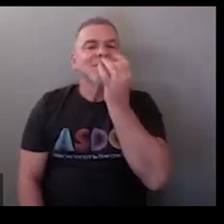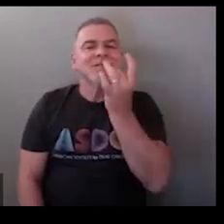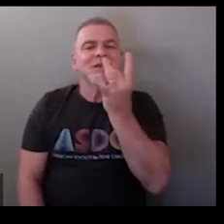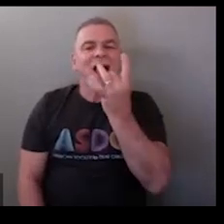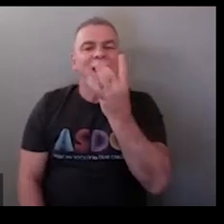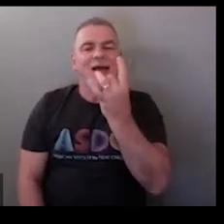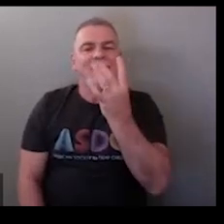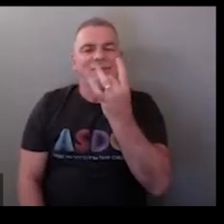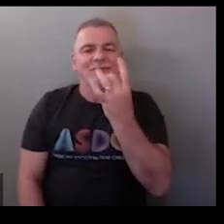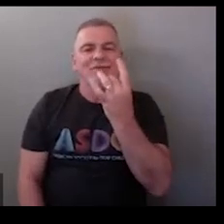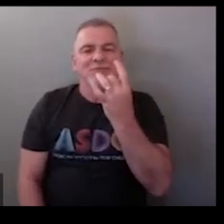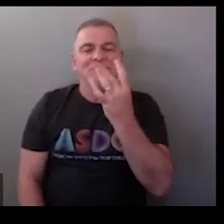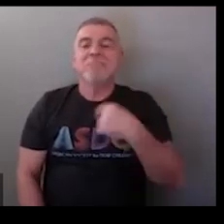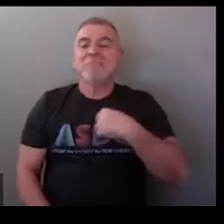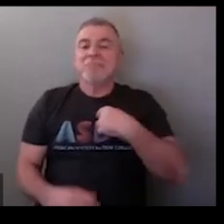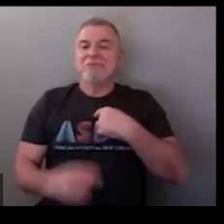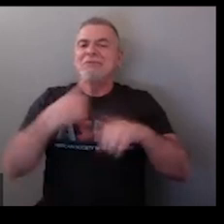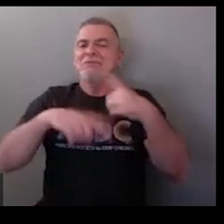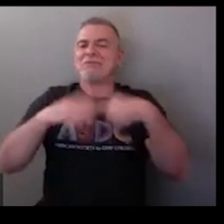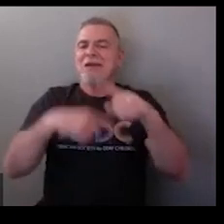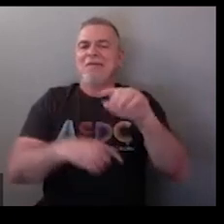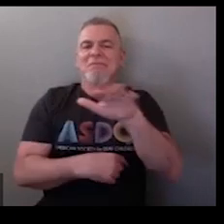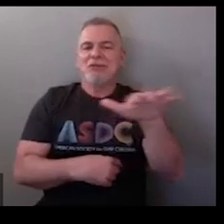and evening this is snack